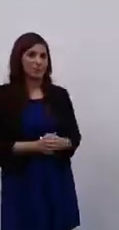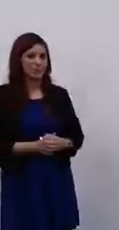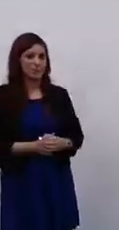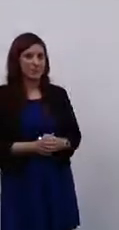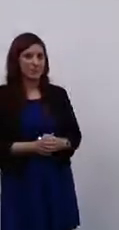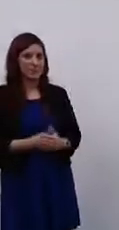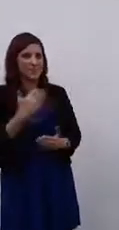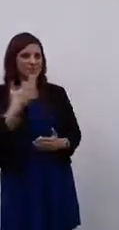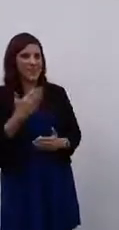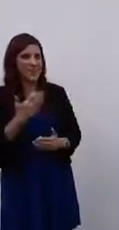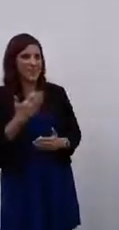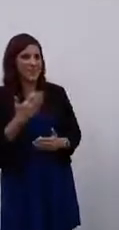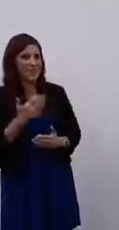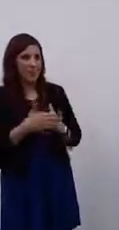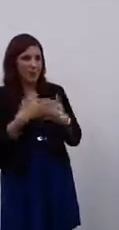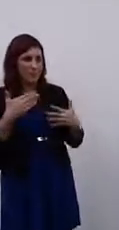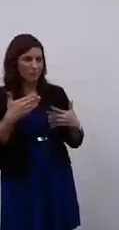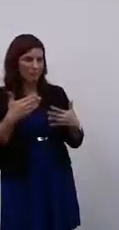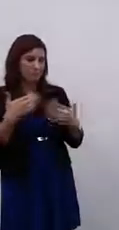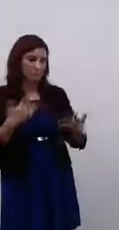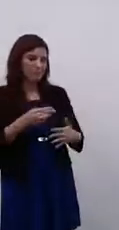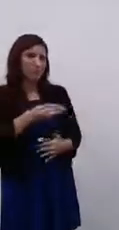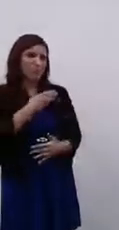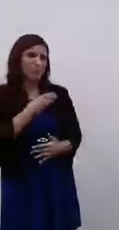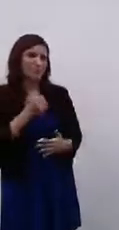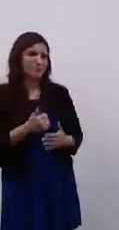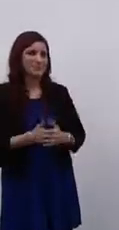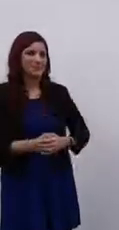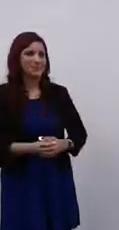Thank you very much. It's an absolute pleasure. very much.